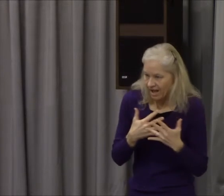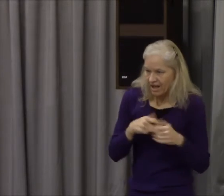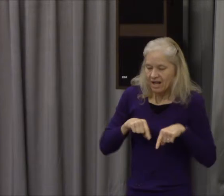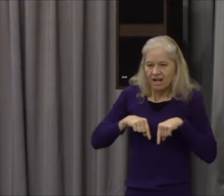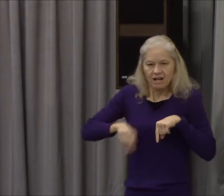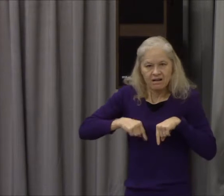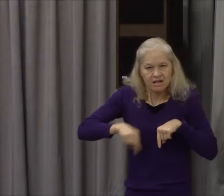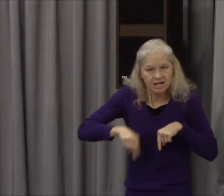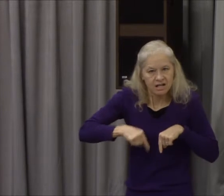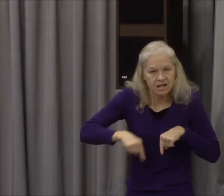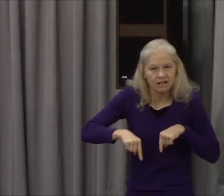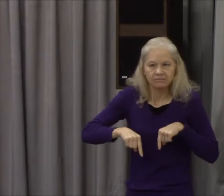What's the future going to bring?